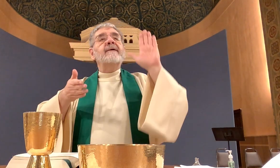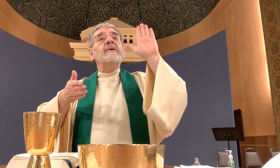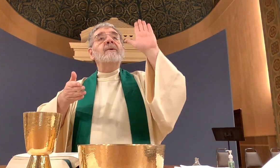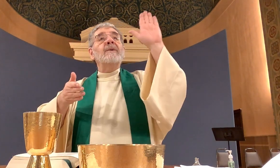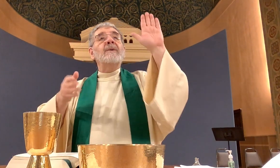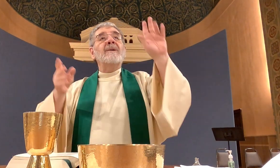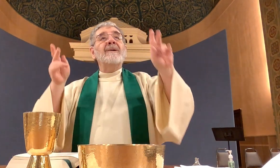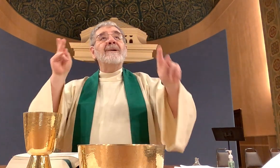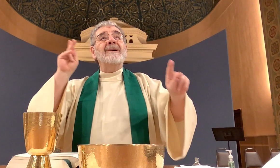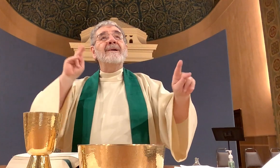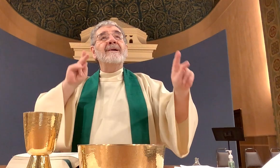people